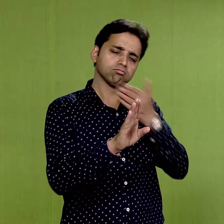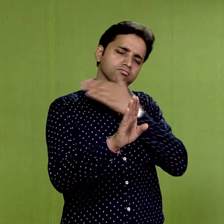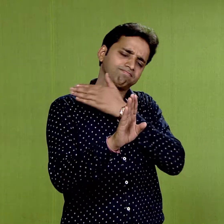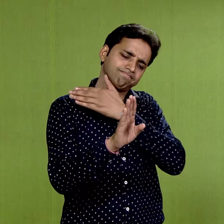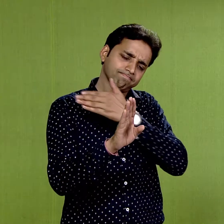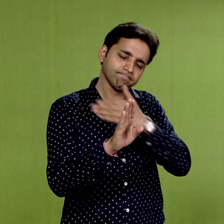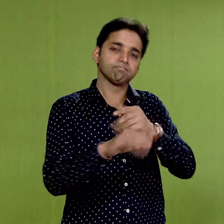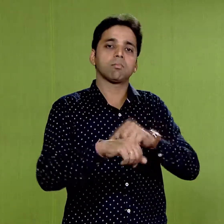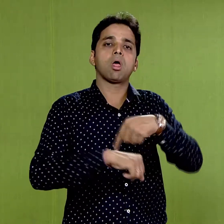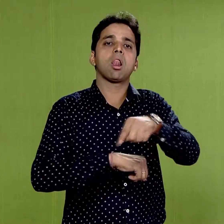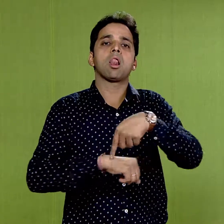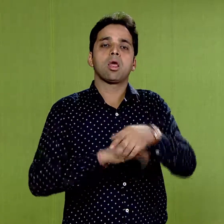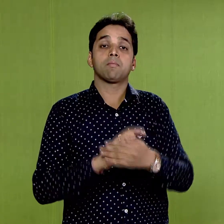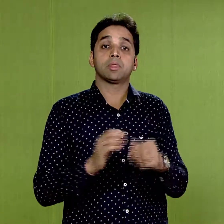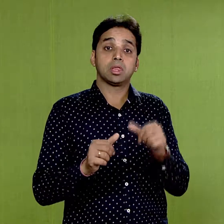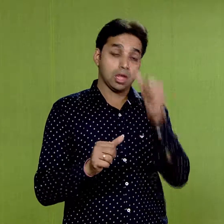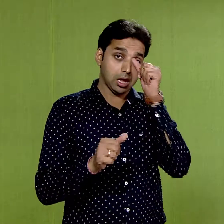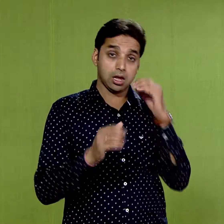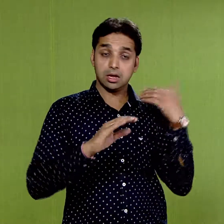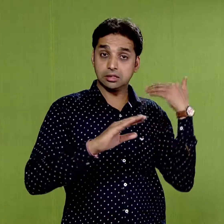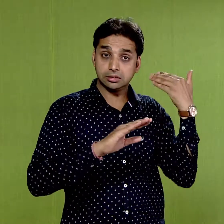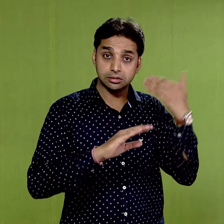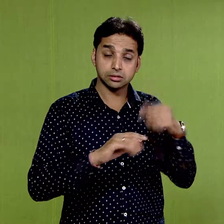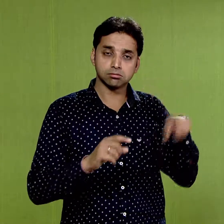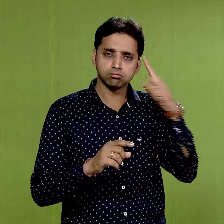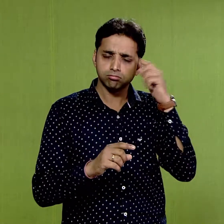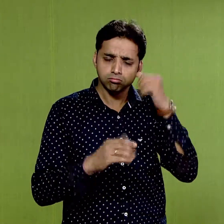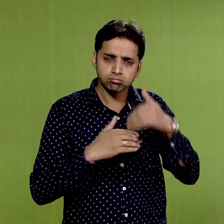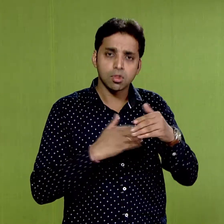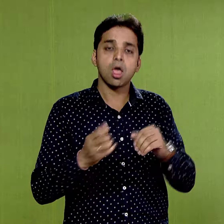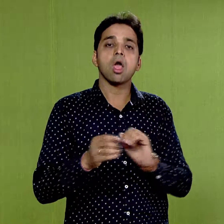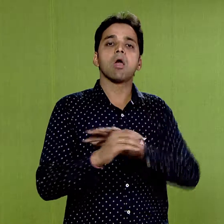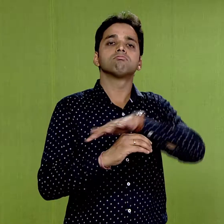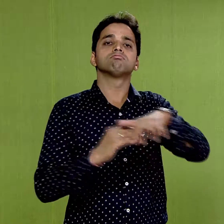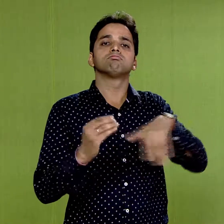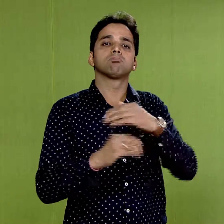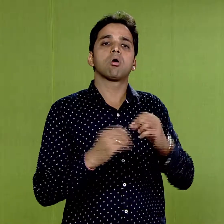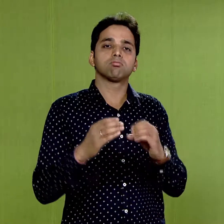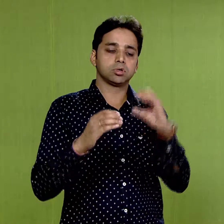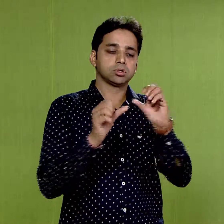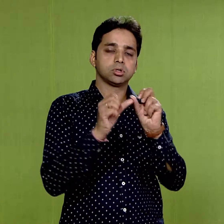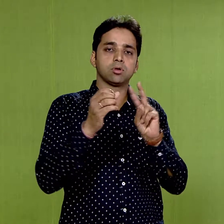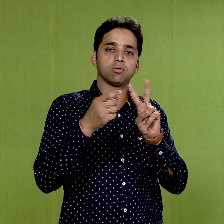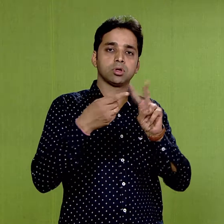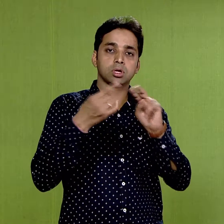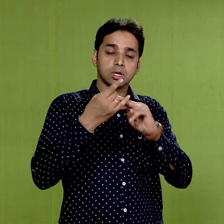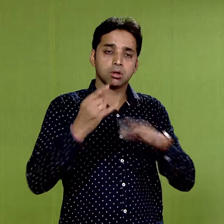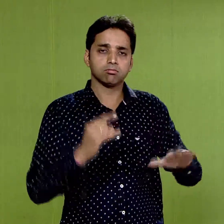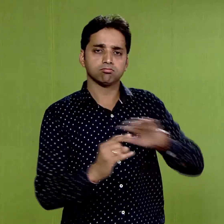remains that have been discovered in the caves and